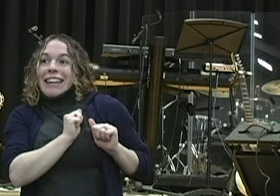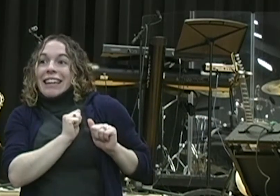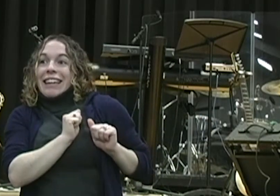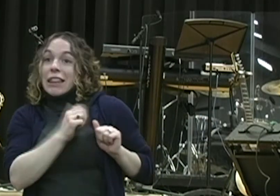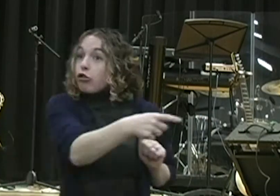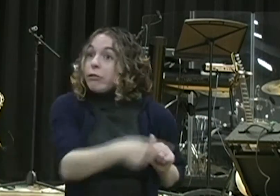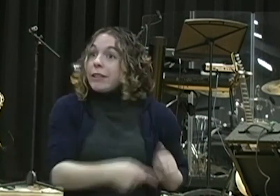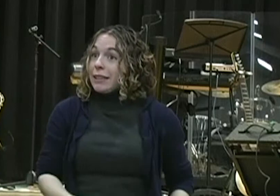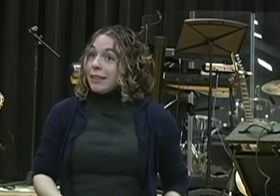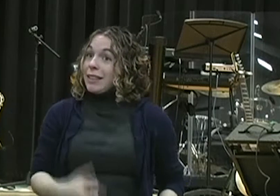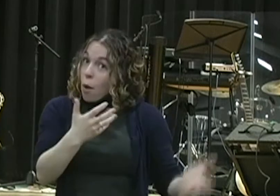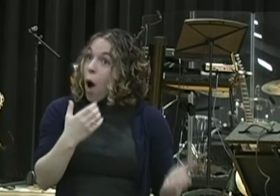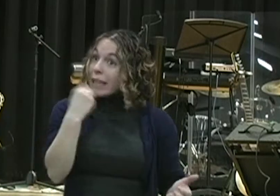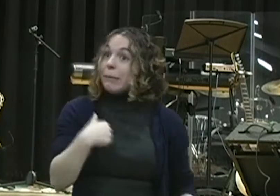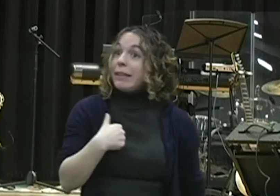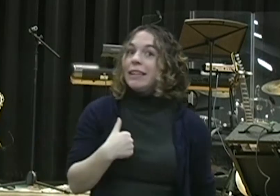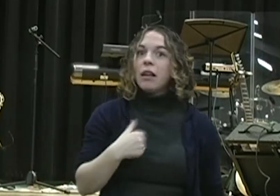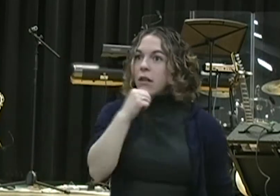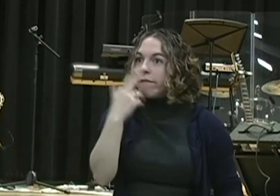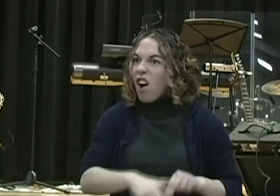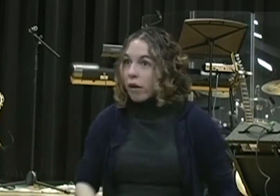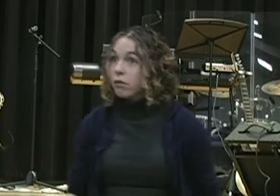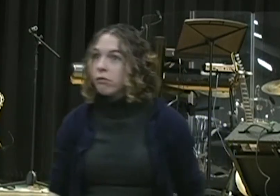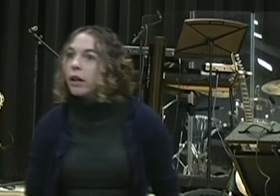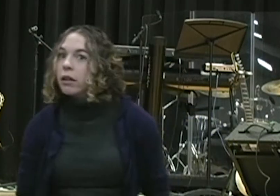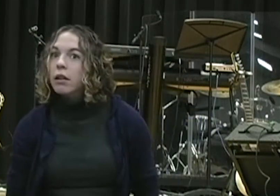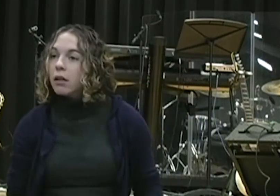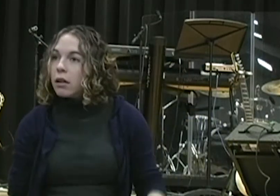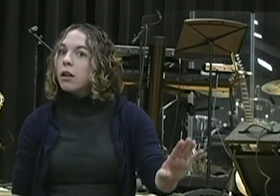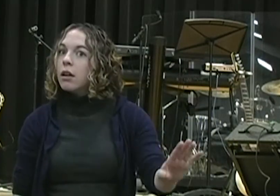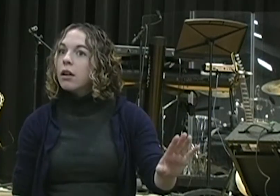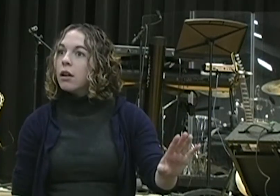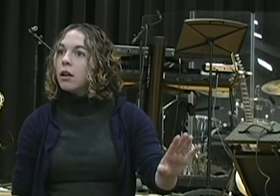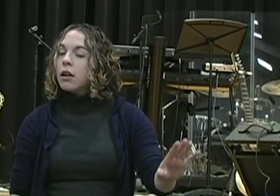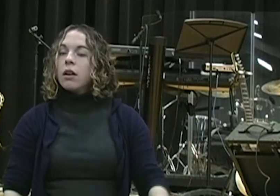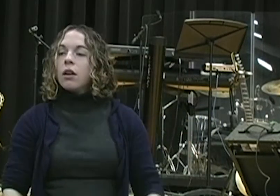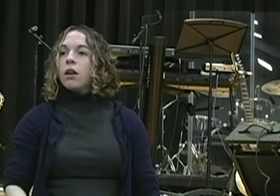you know what mean? That ain't no fun. You know, we're not talking about lion taming. We're talking about lion's lunch, okay?